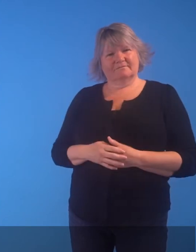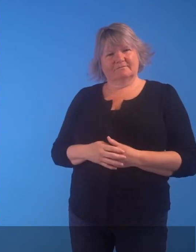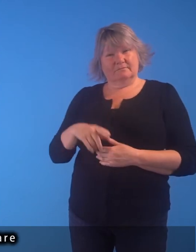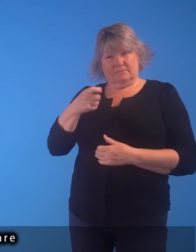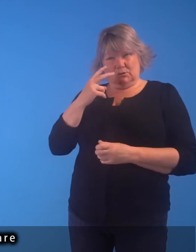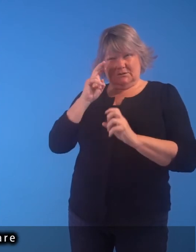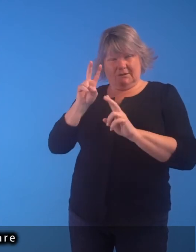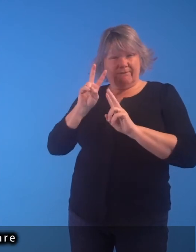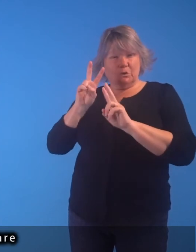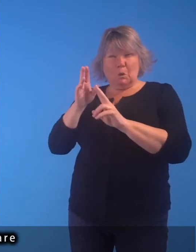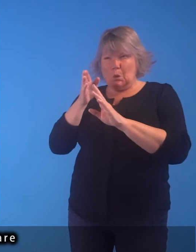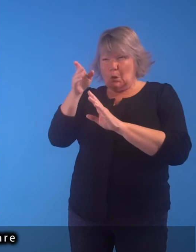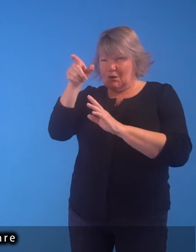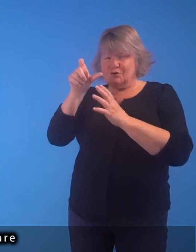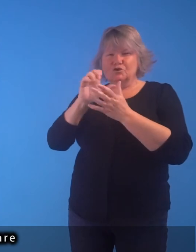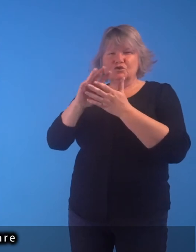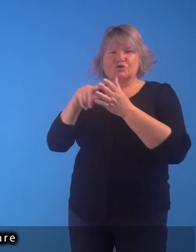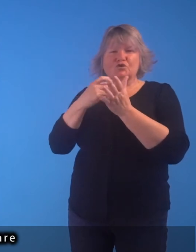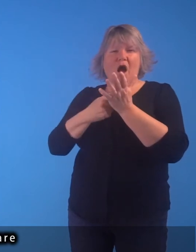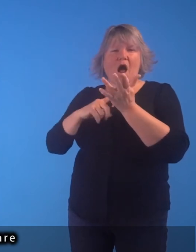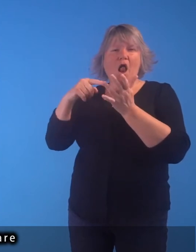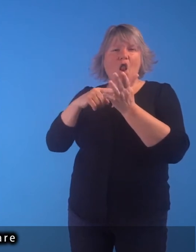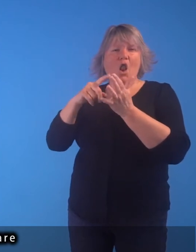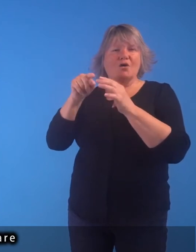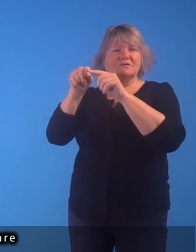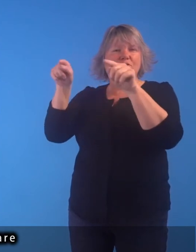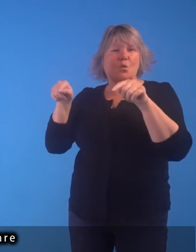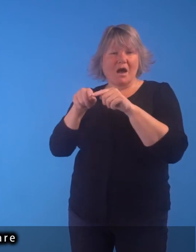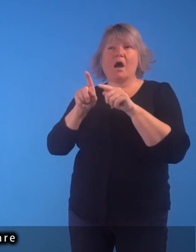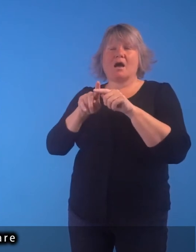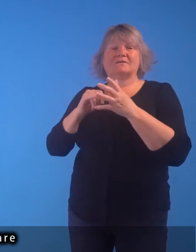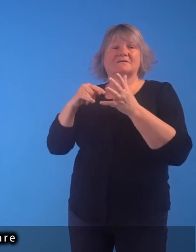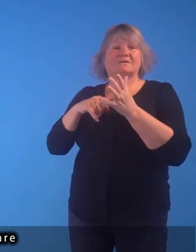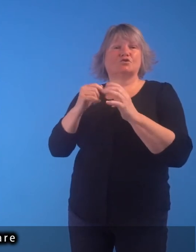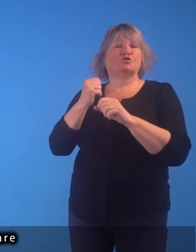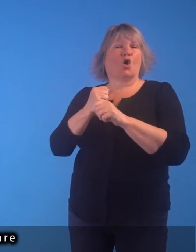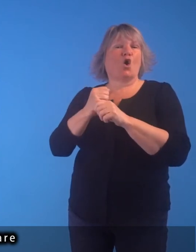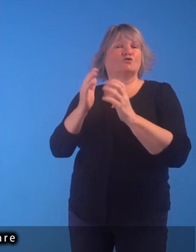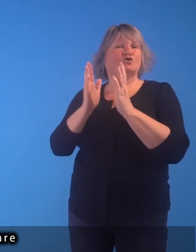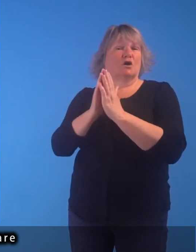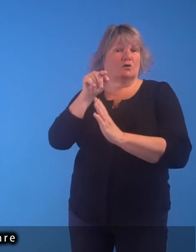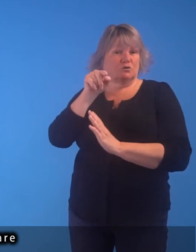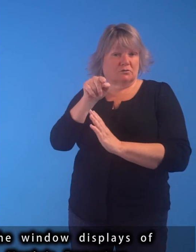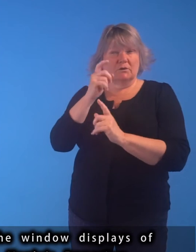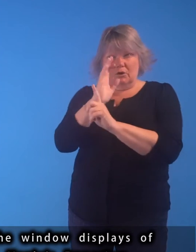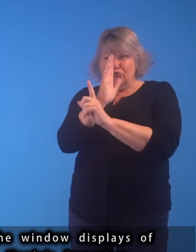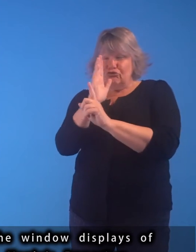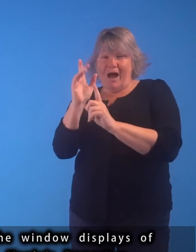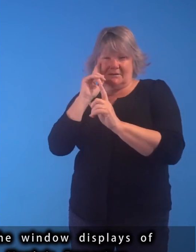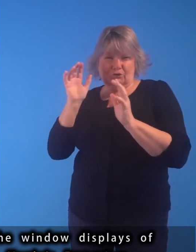The view is towards Charlotte Square and St George's Church. To